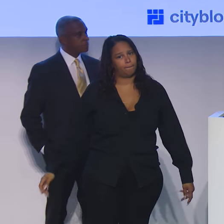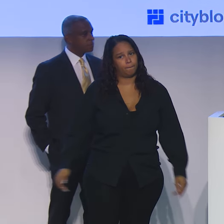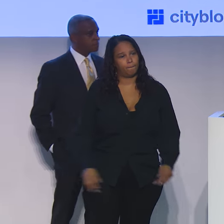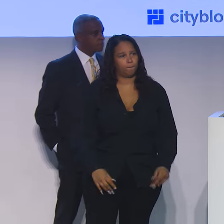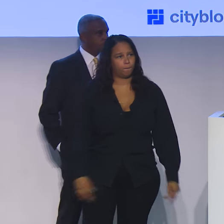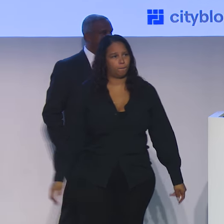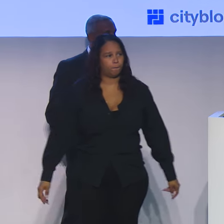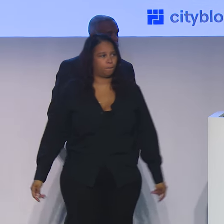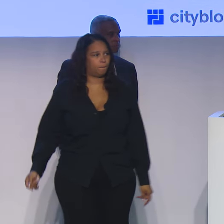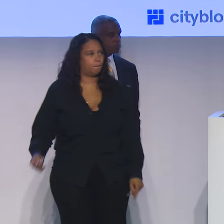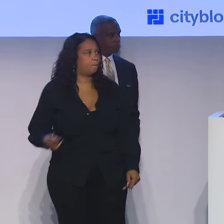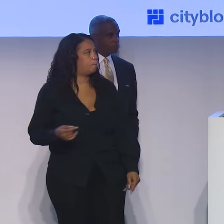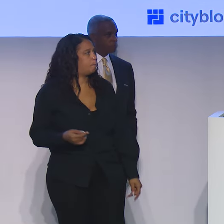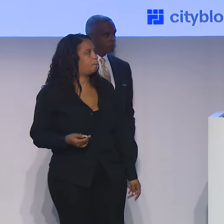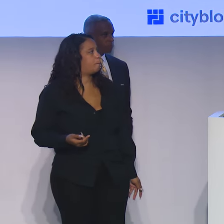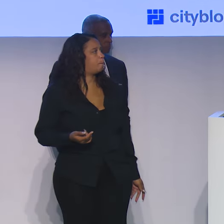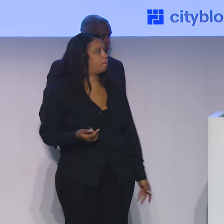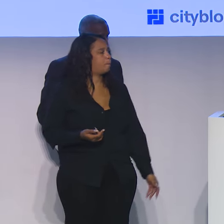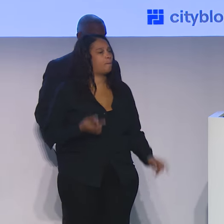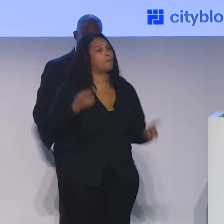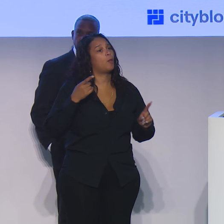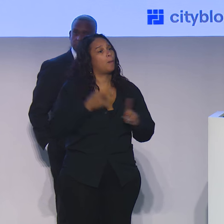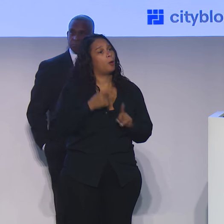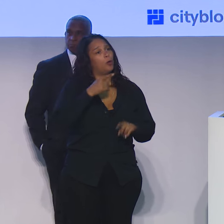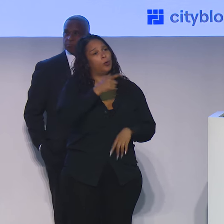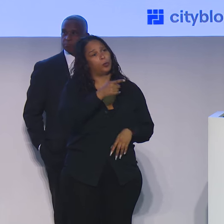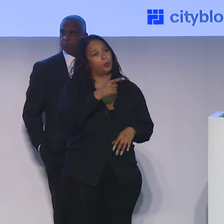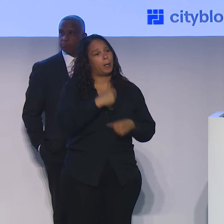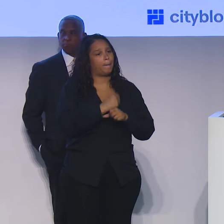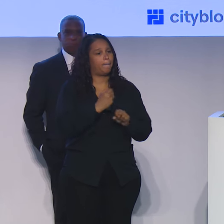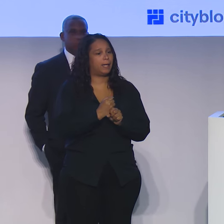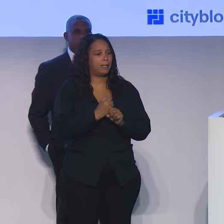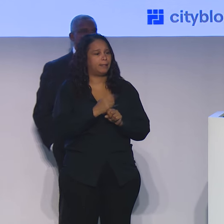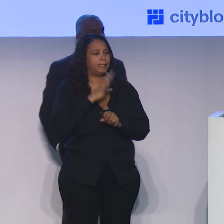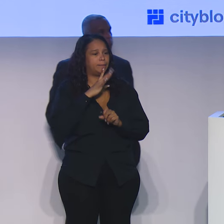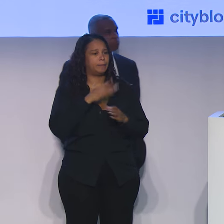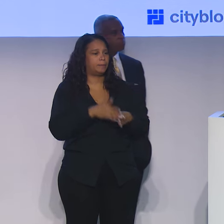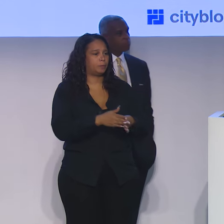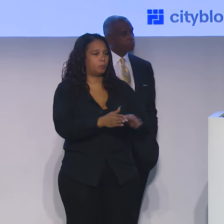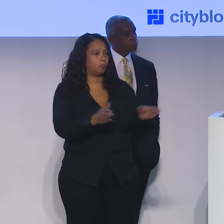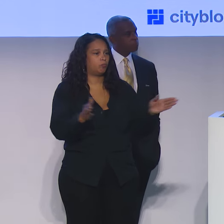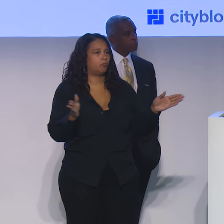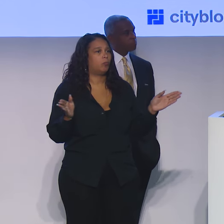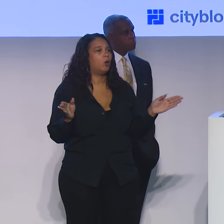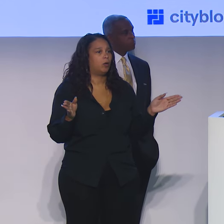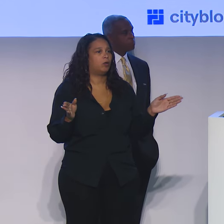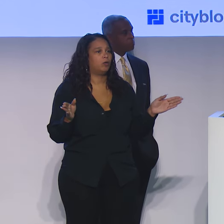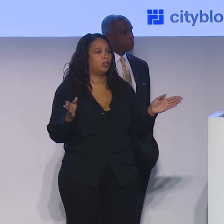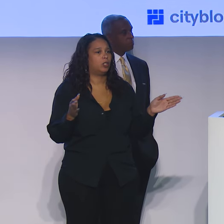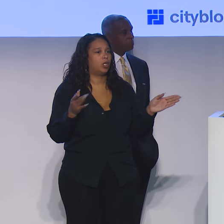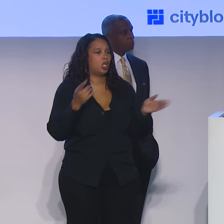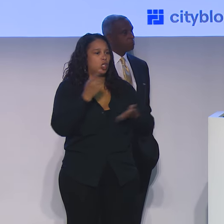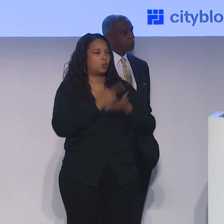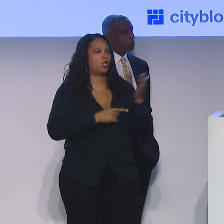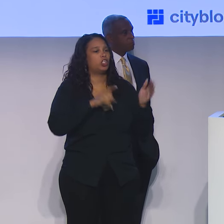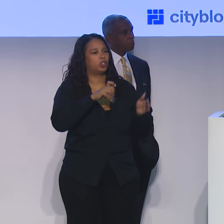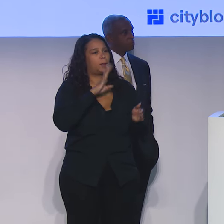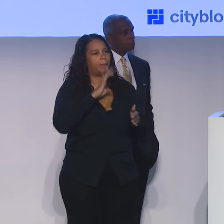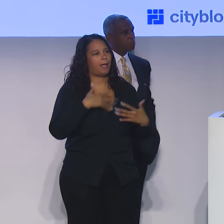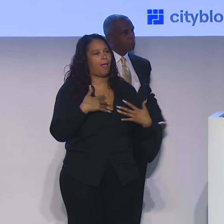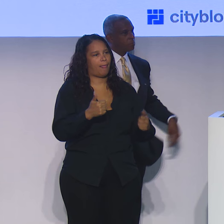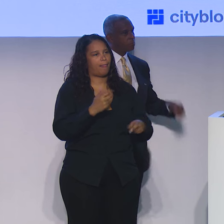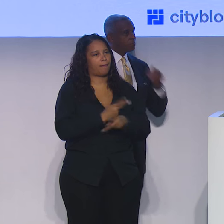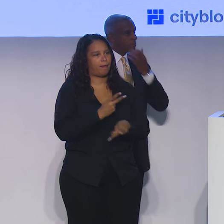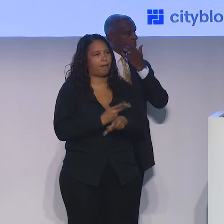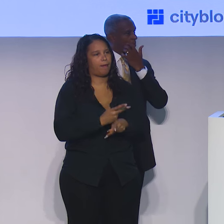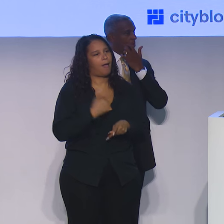Yeah, think it's, I mean, the point that you make I think speaks to the broader issue around politicization of what should be healthcare and I think that's equally